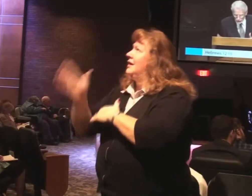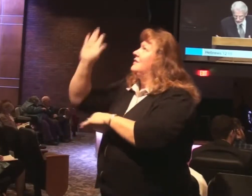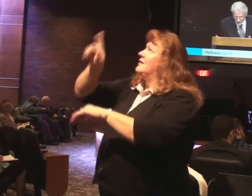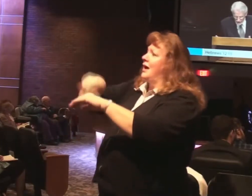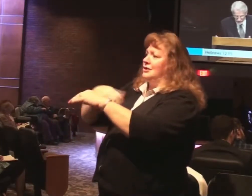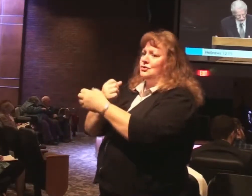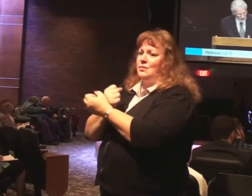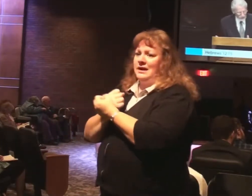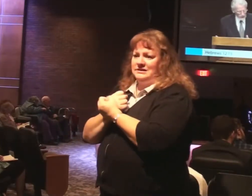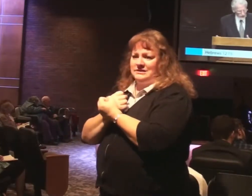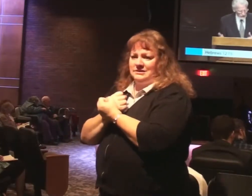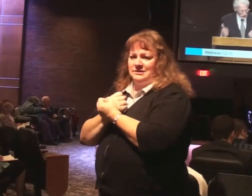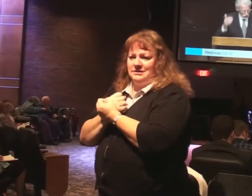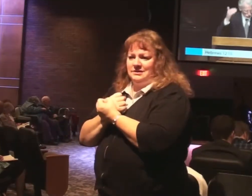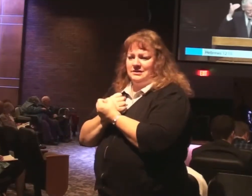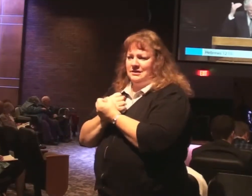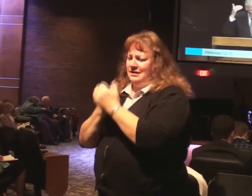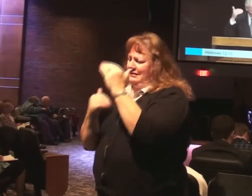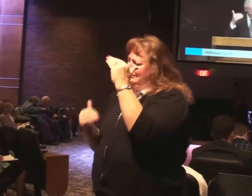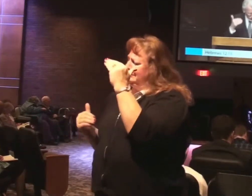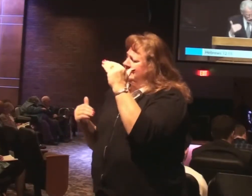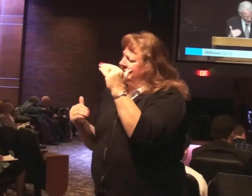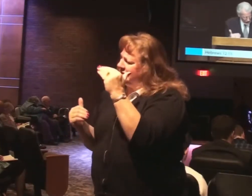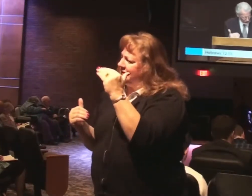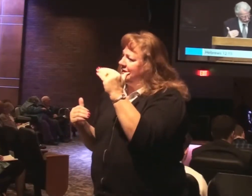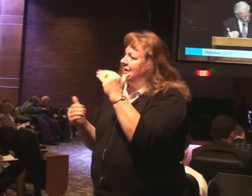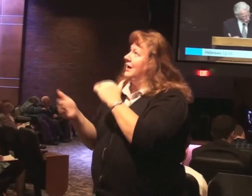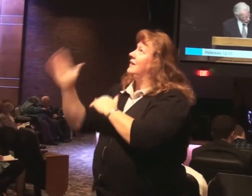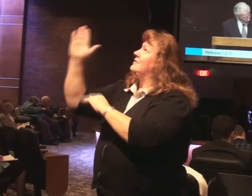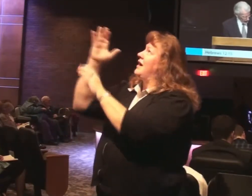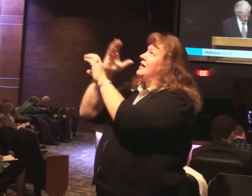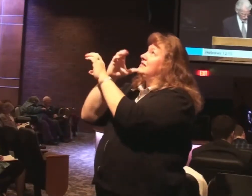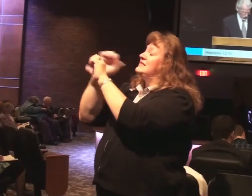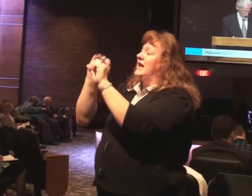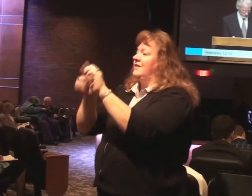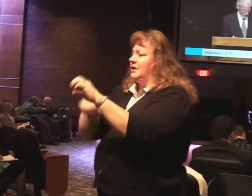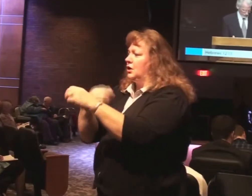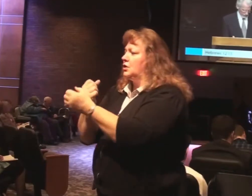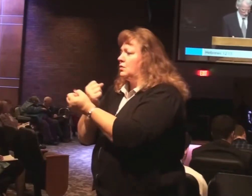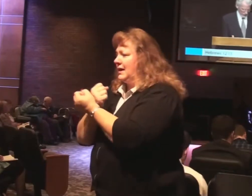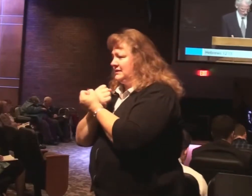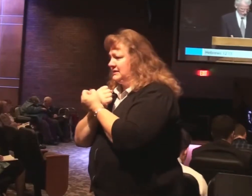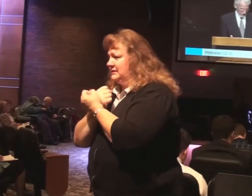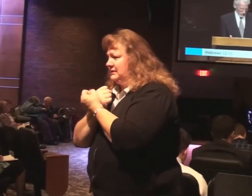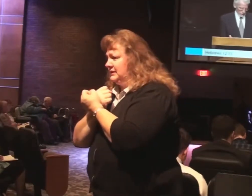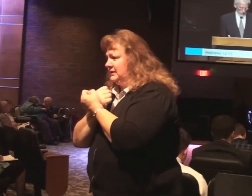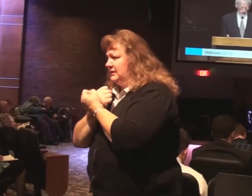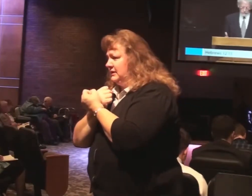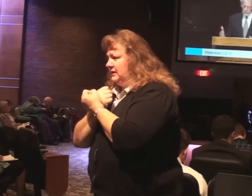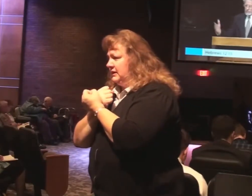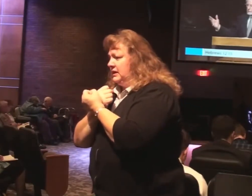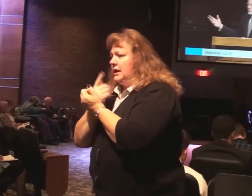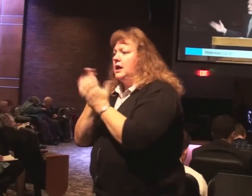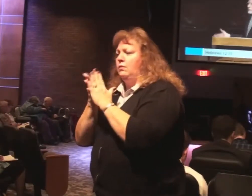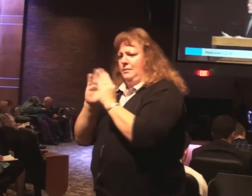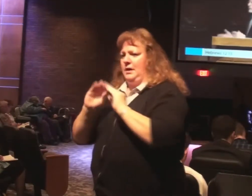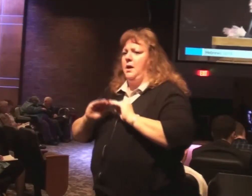God. Comes short of God's saving grace. This will become clear as we get to the third